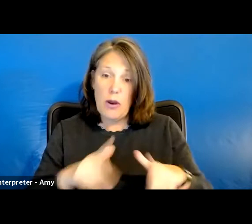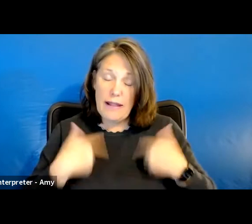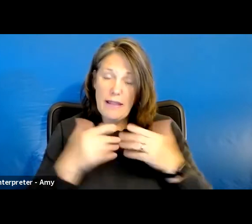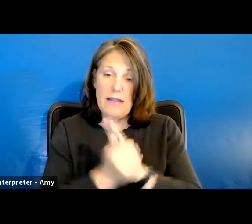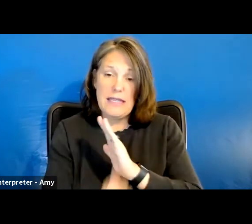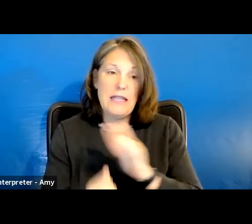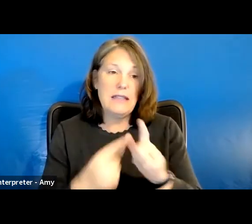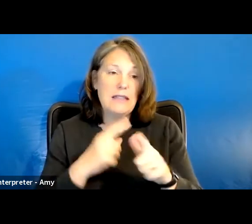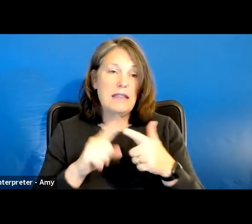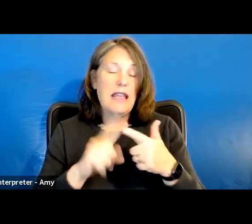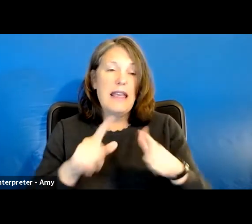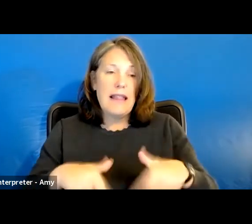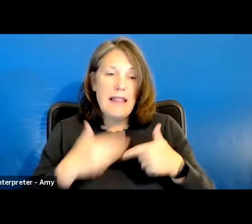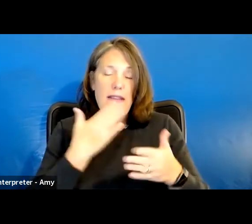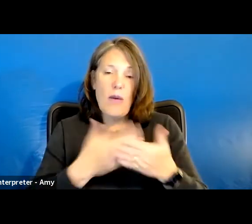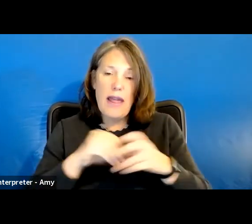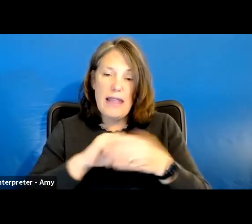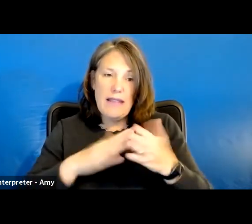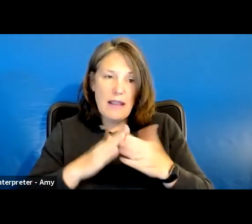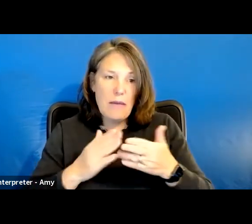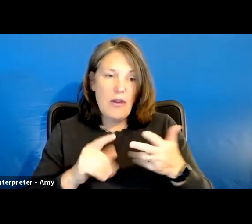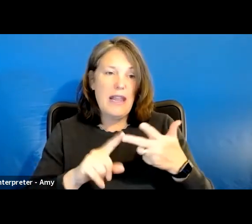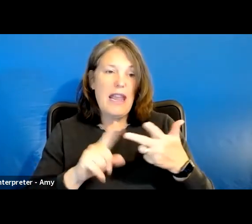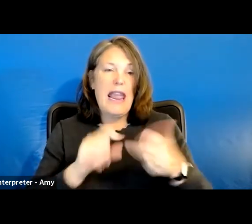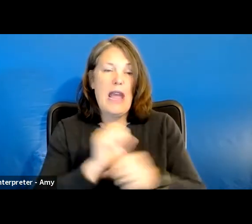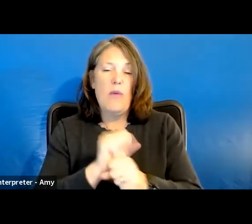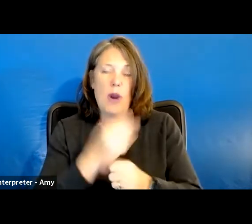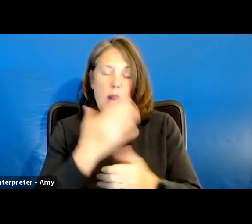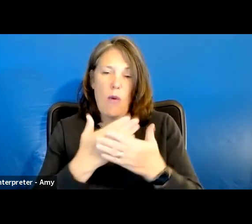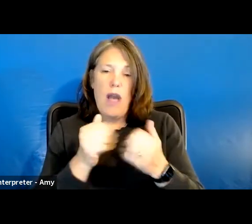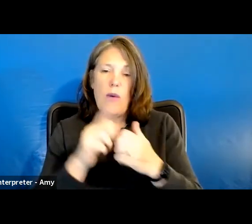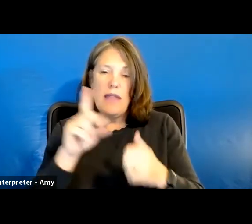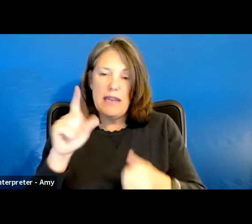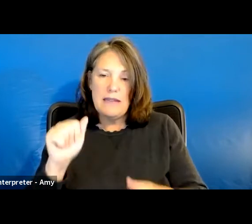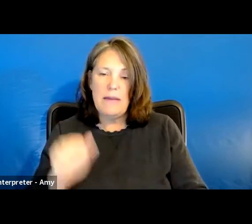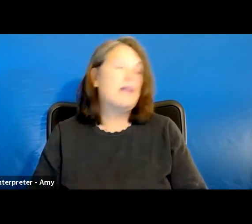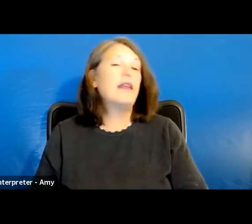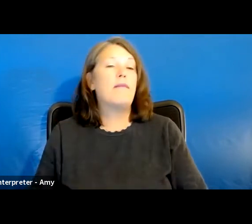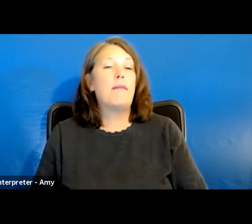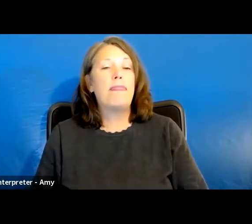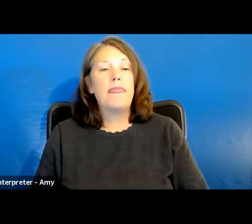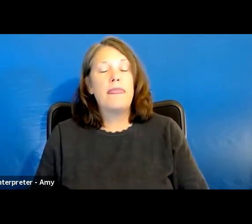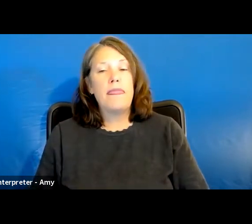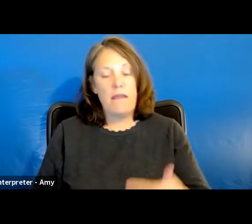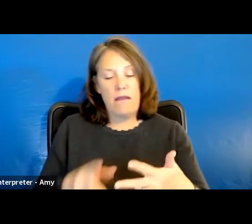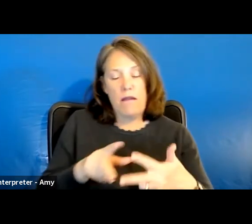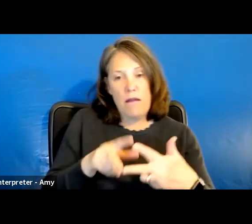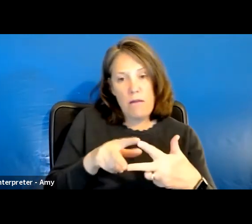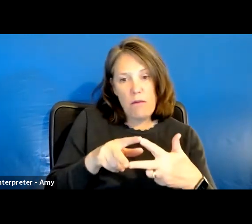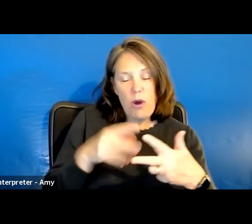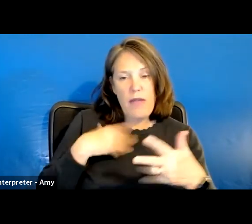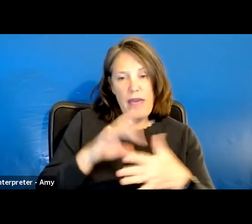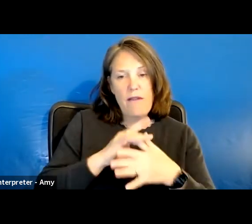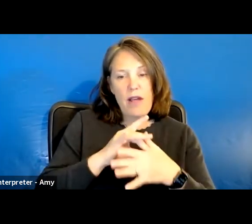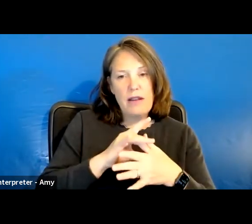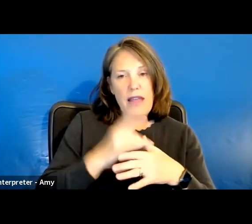skills, living well in the community, and working well with a disability. Both of those have content for